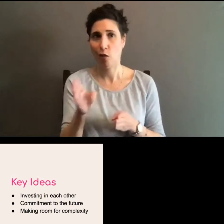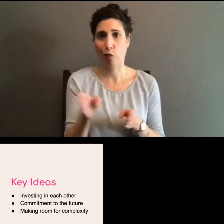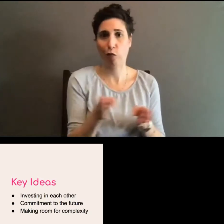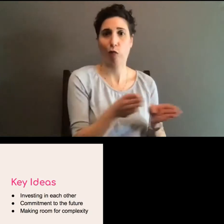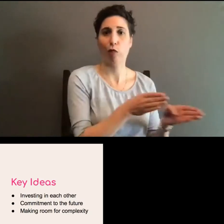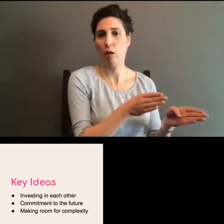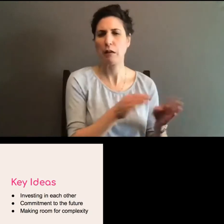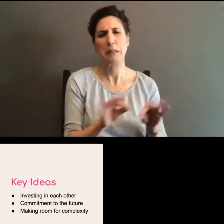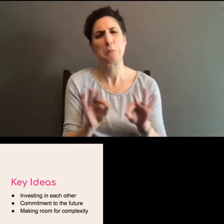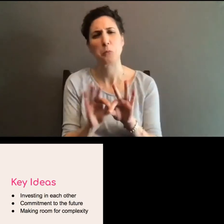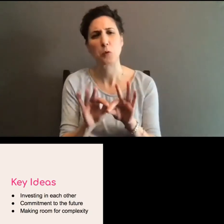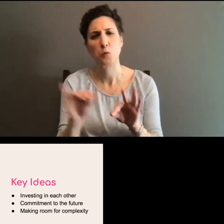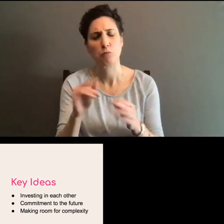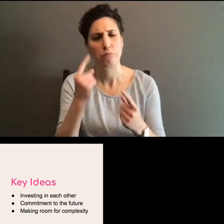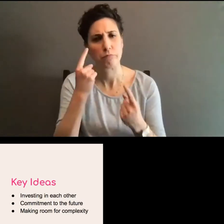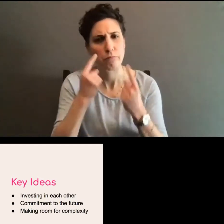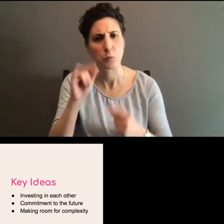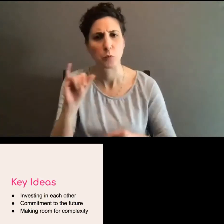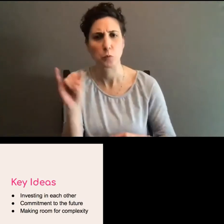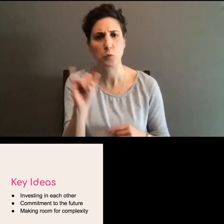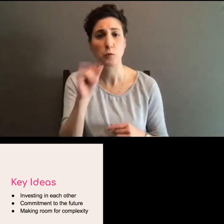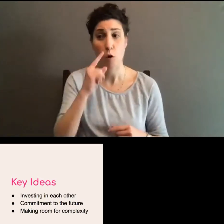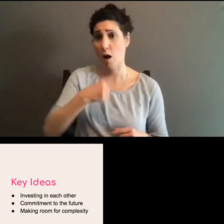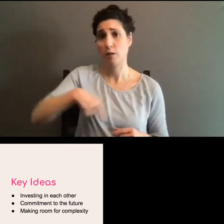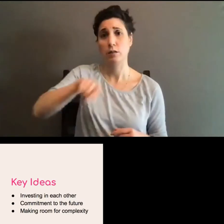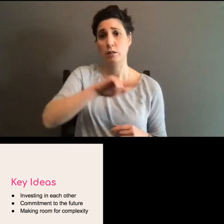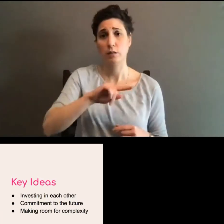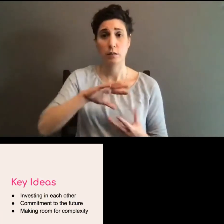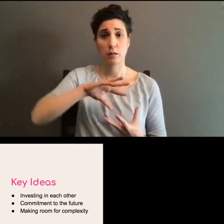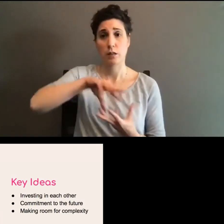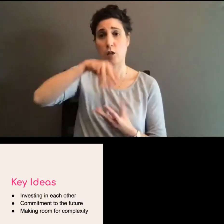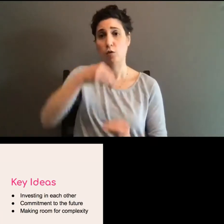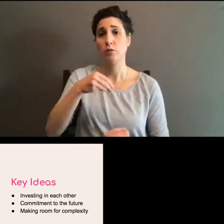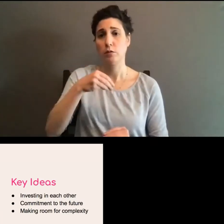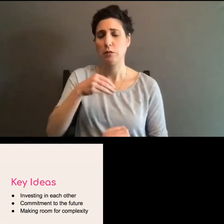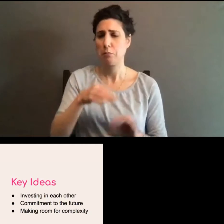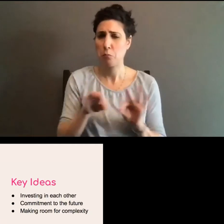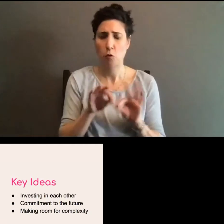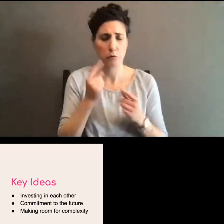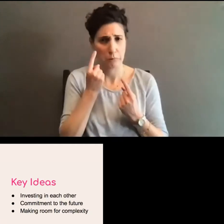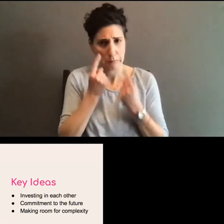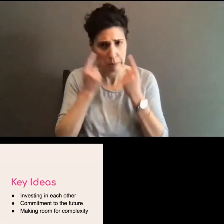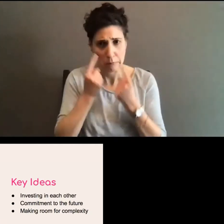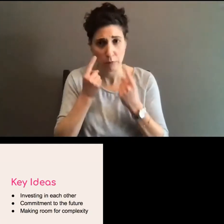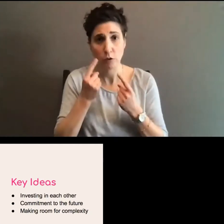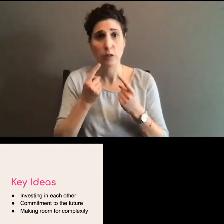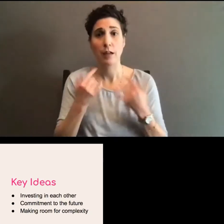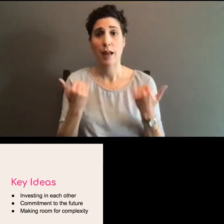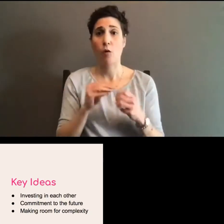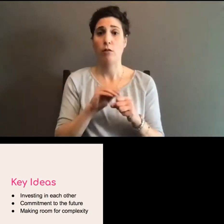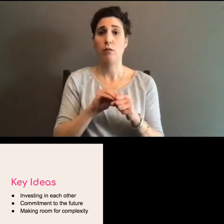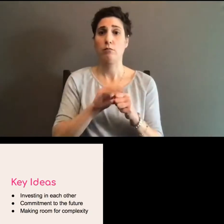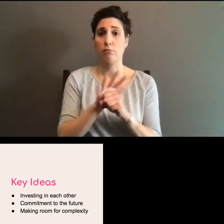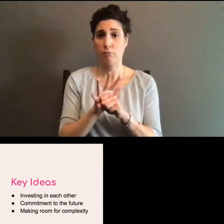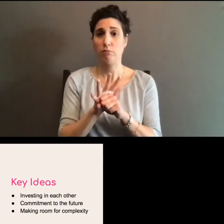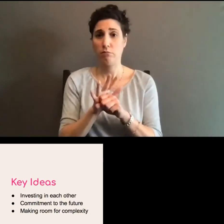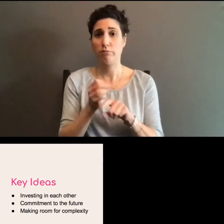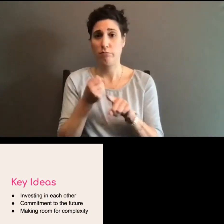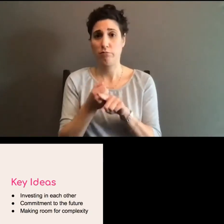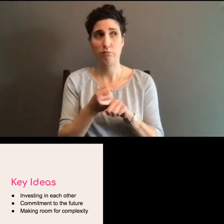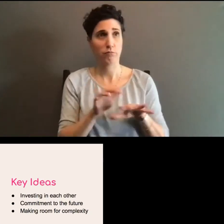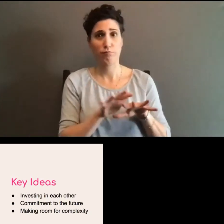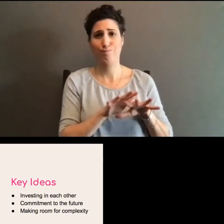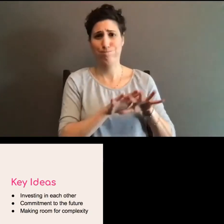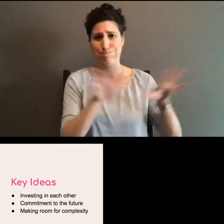point, uh, even, you know, for us at Tangled during the pandemic, especially as there's a lot of pressure